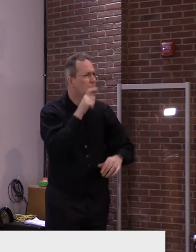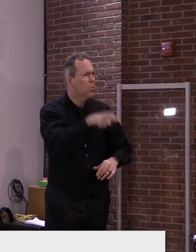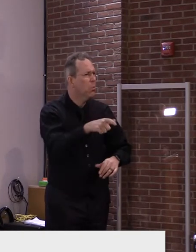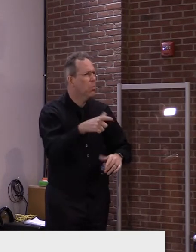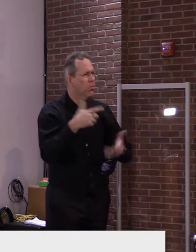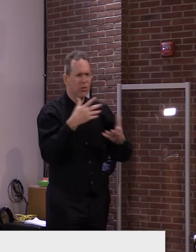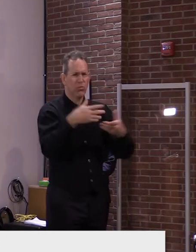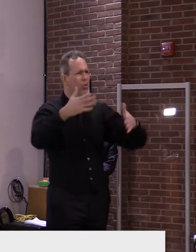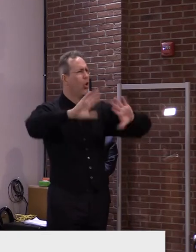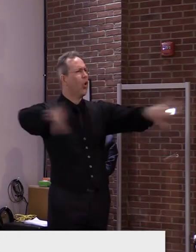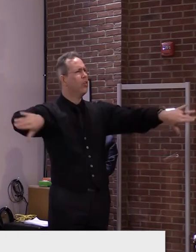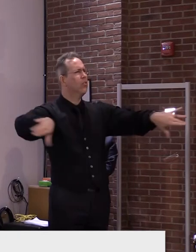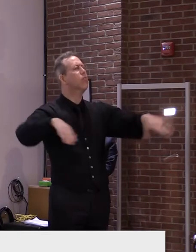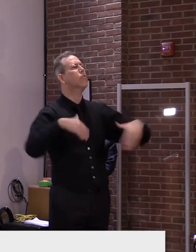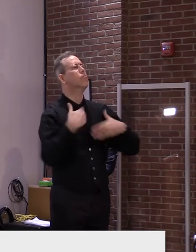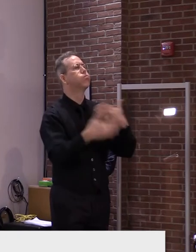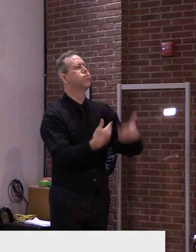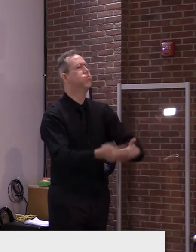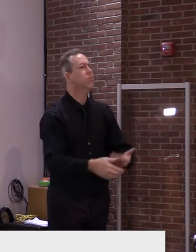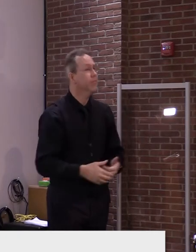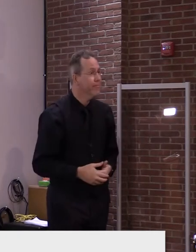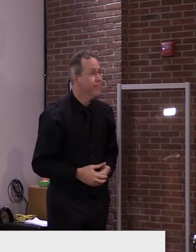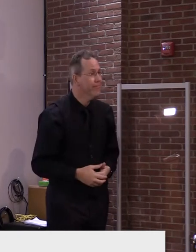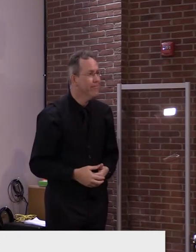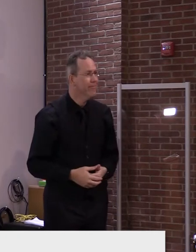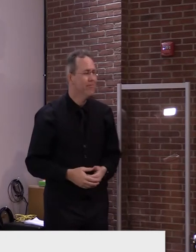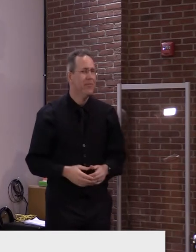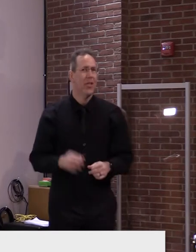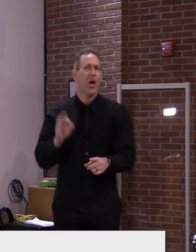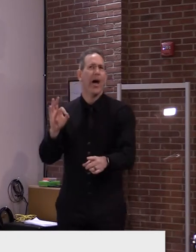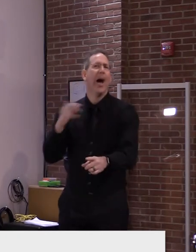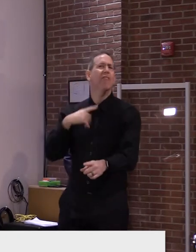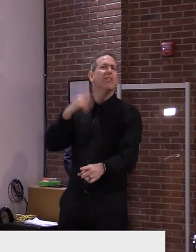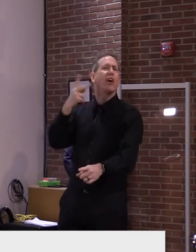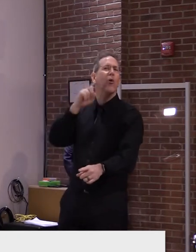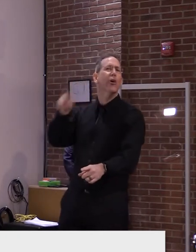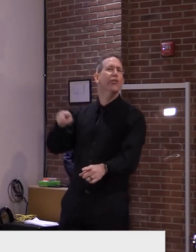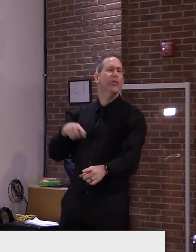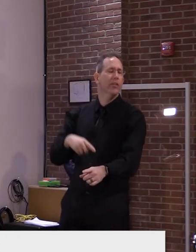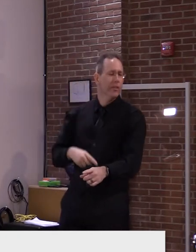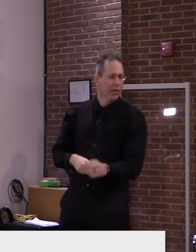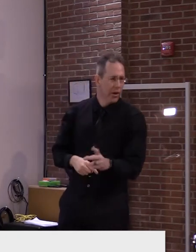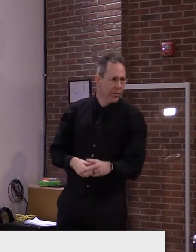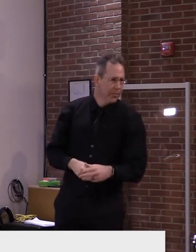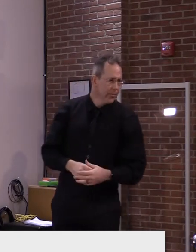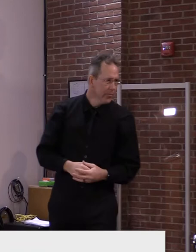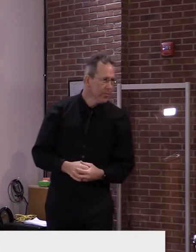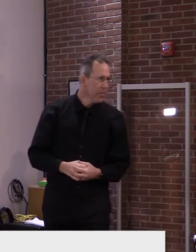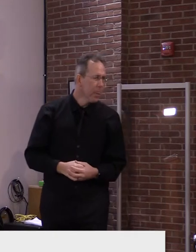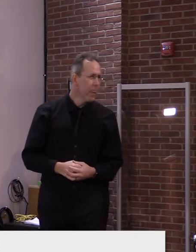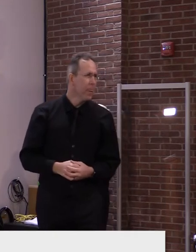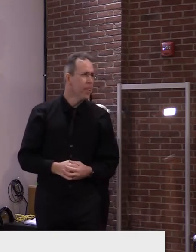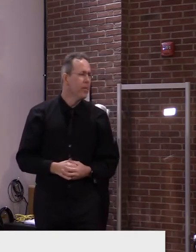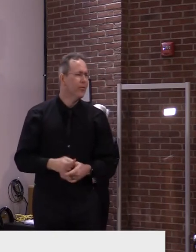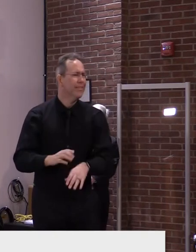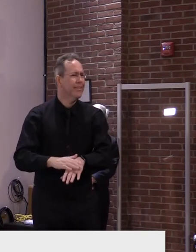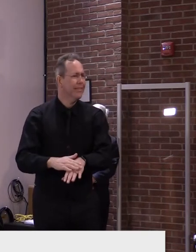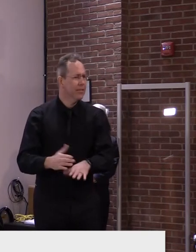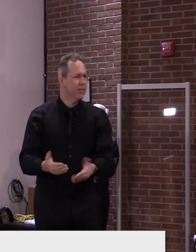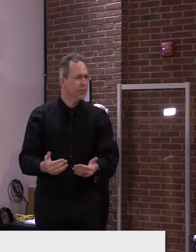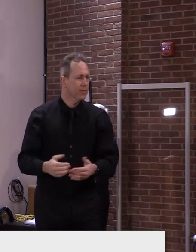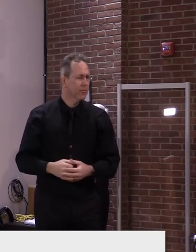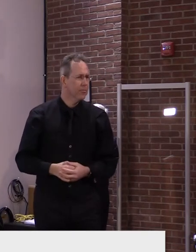Certainly. Okay. Uh, moving on to my second question here, because I, I don't want to take too much time. Um, governor, is it your intent